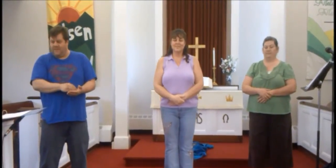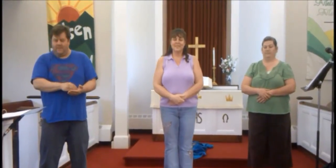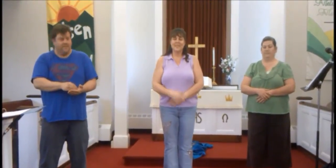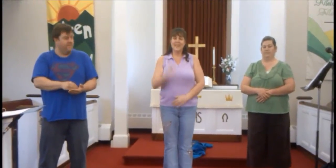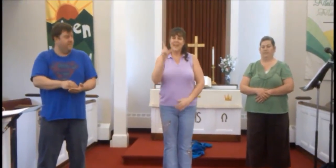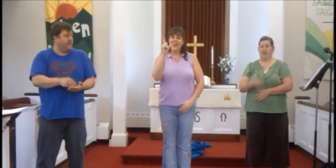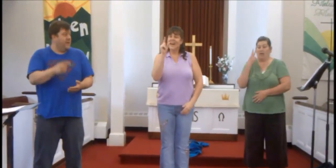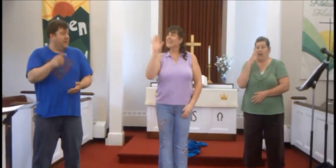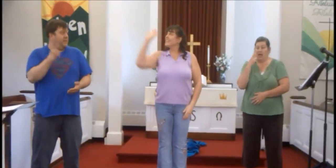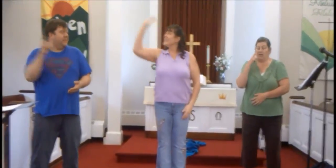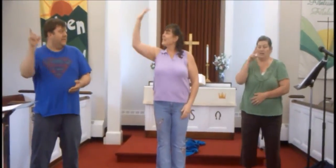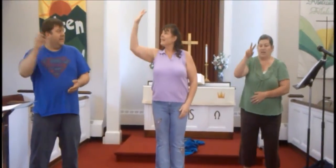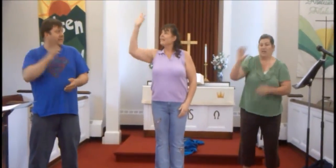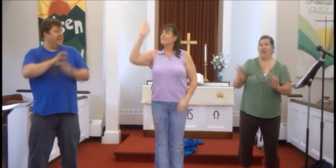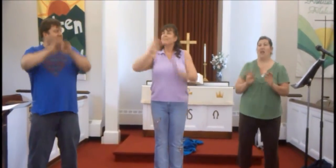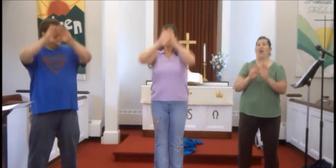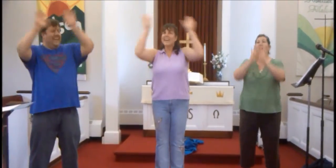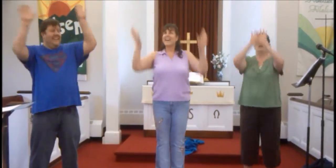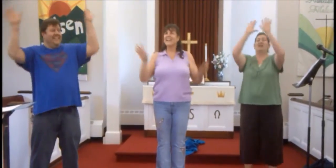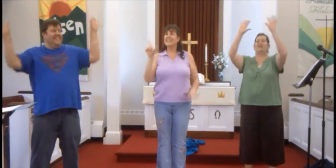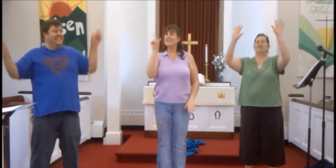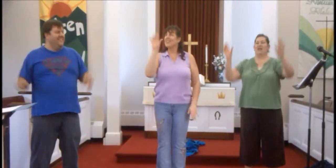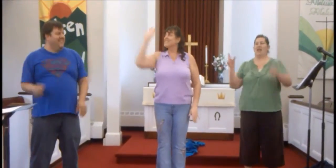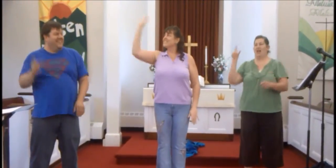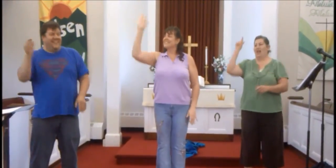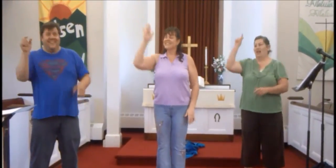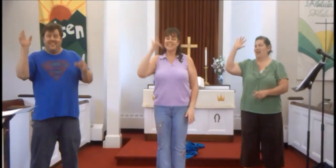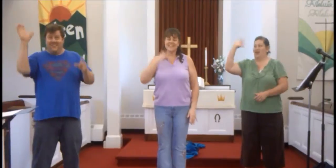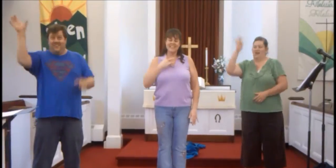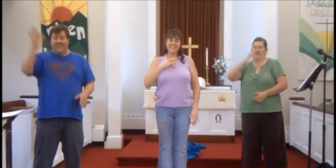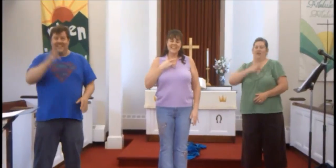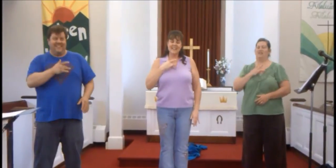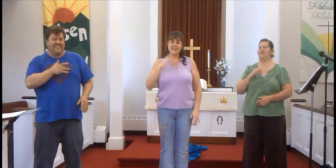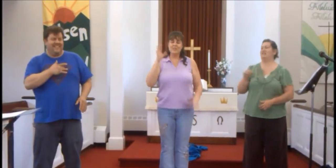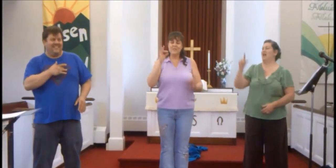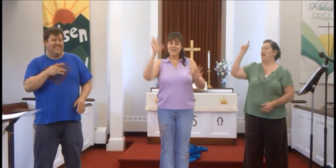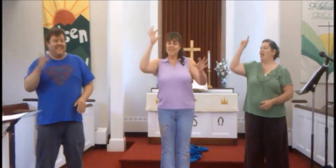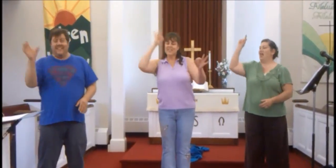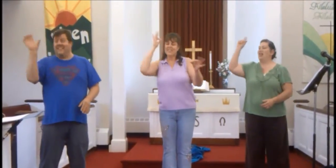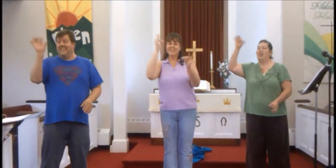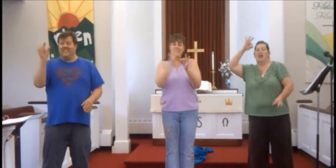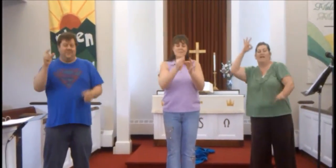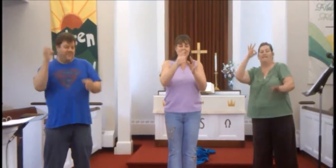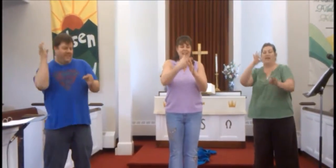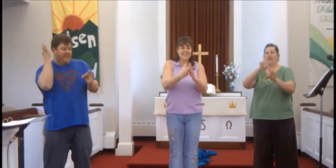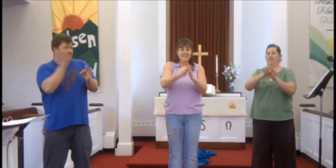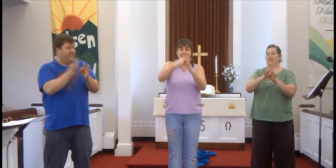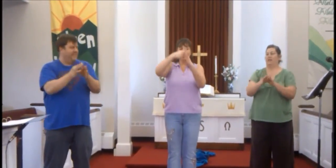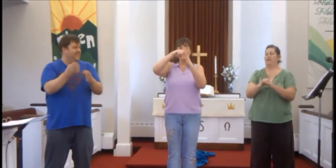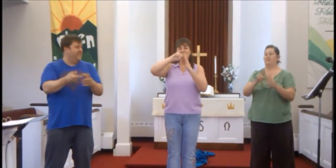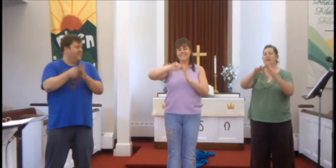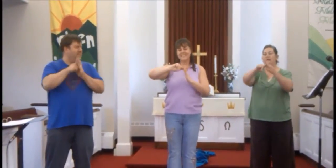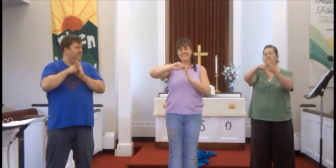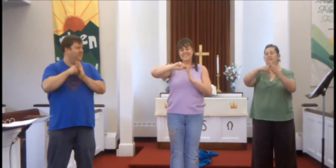I see a light, a little grace, a little faith unfurled,